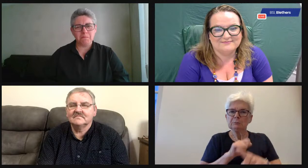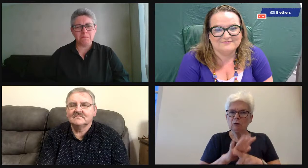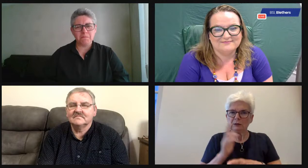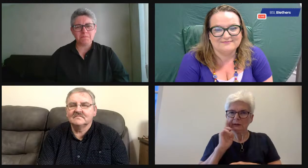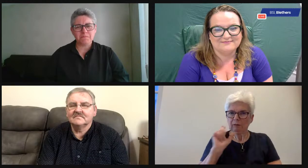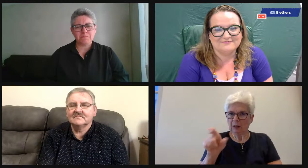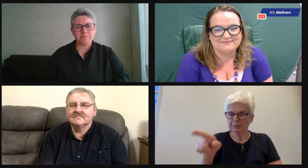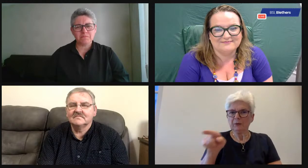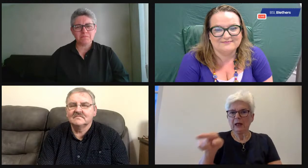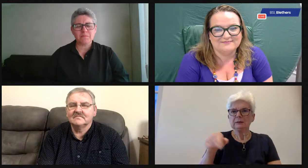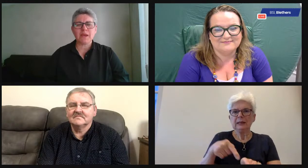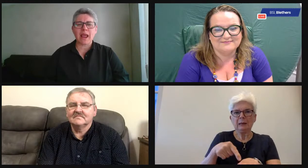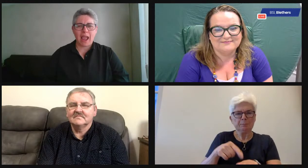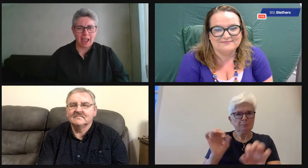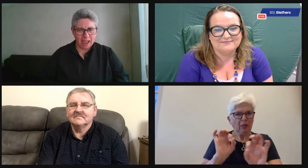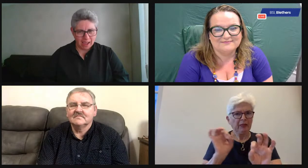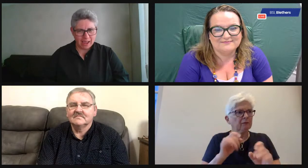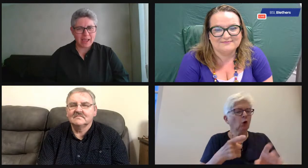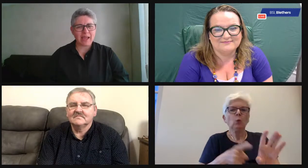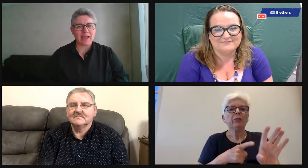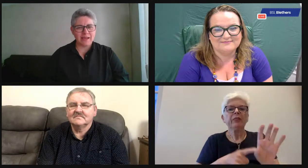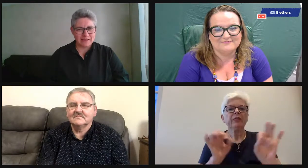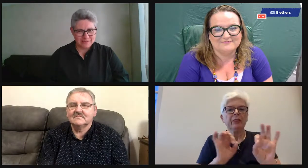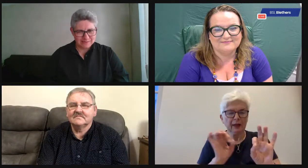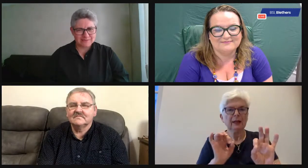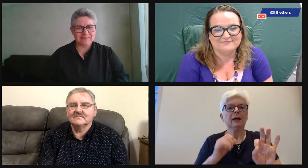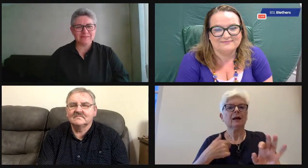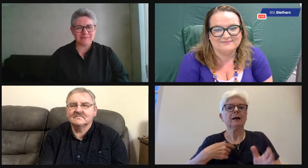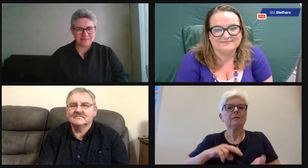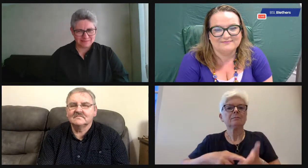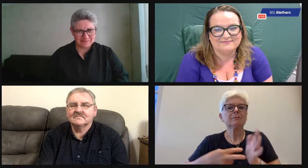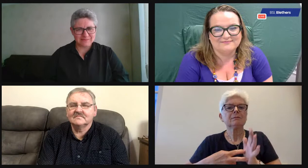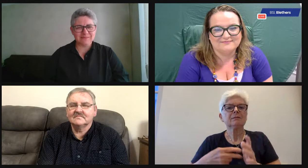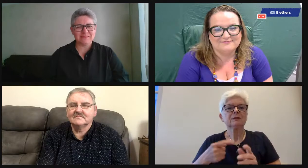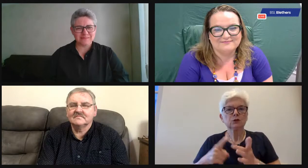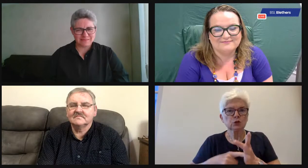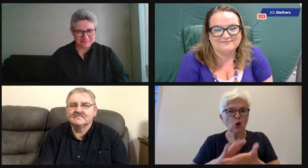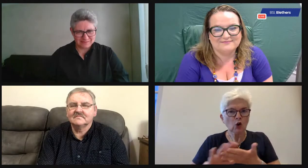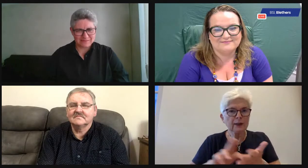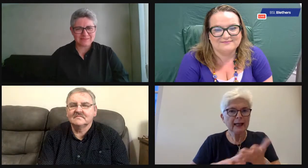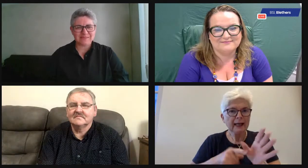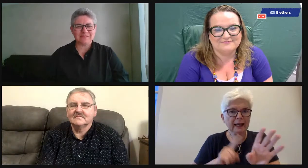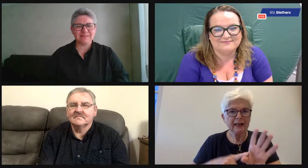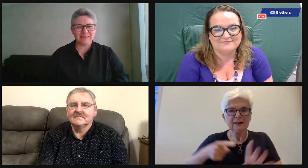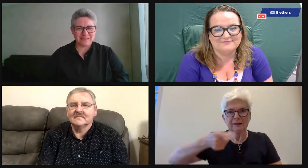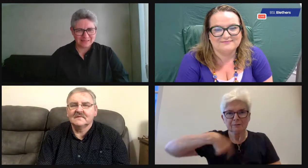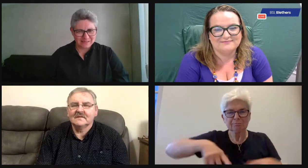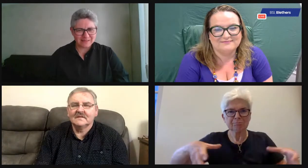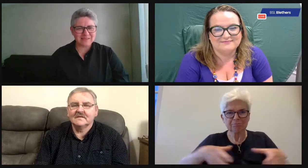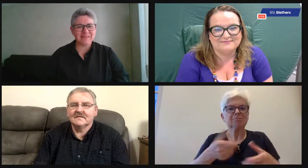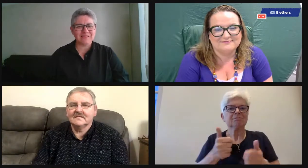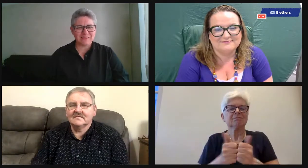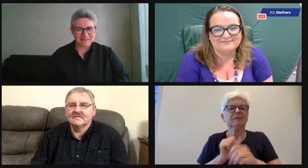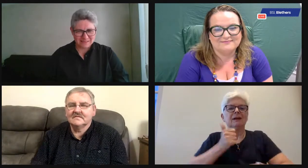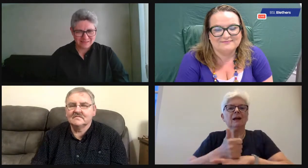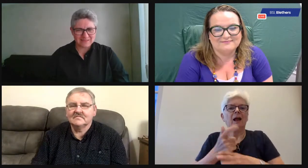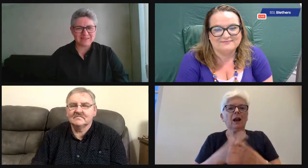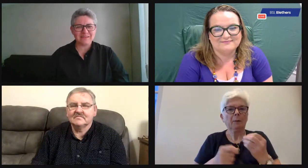at Edinburgh Deaf Club. And at that time there was no real youth wing. So we got